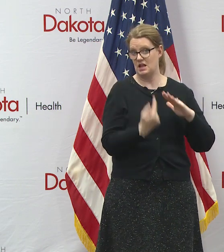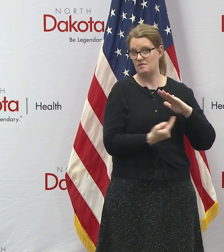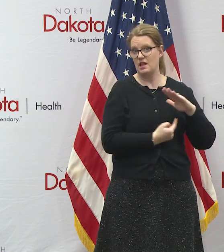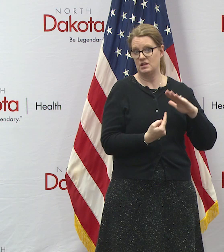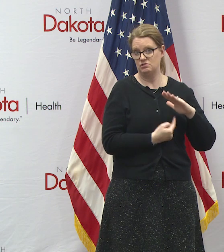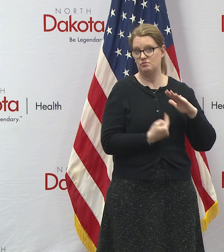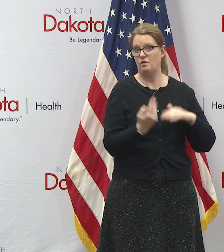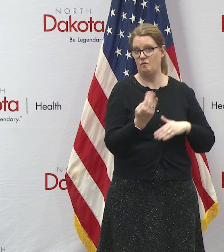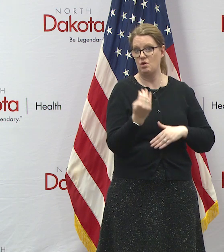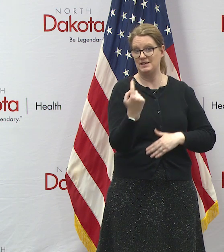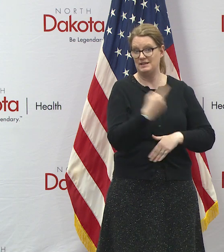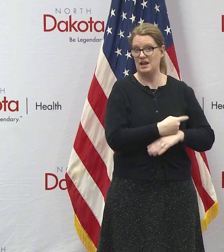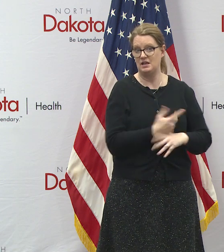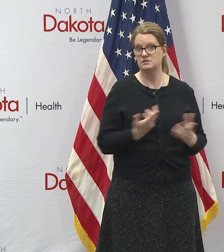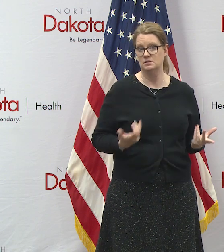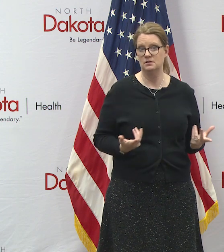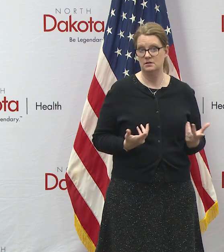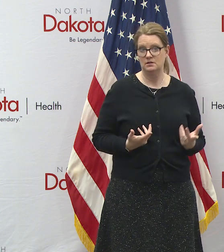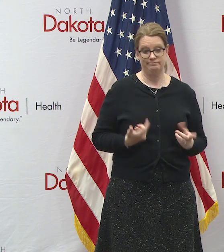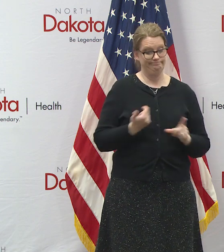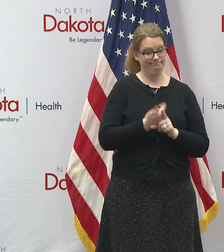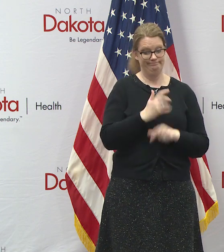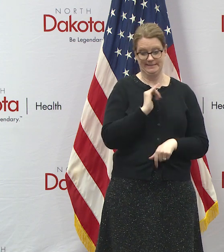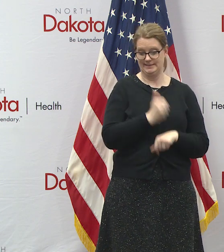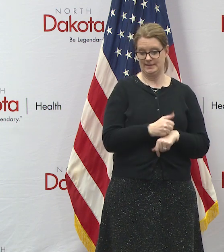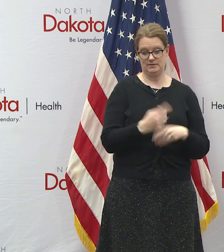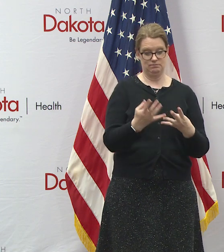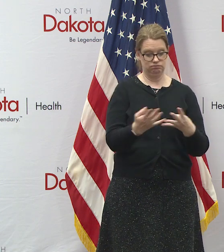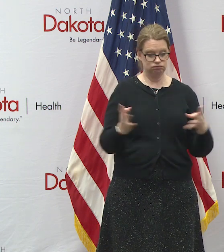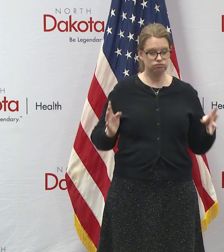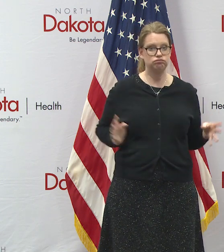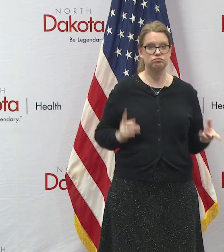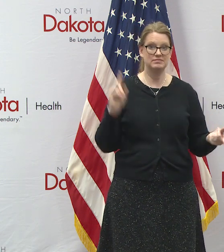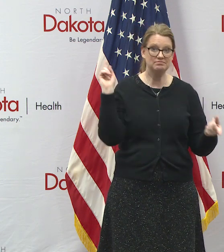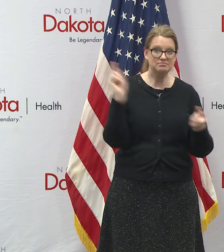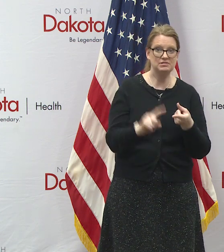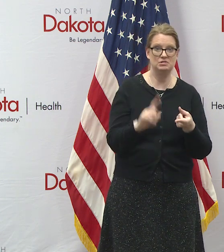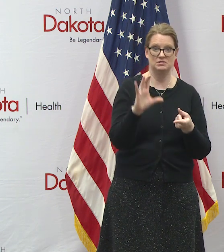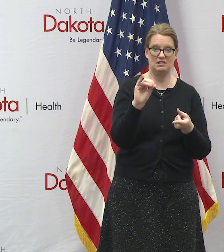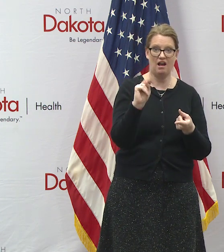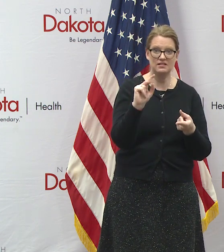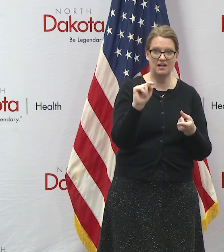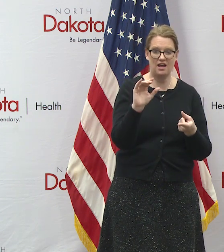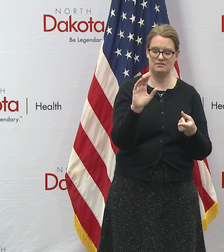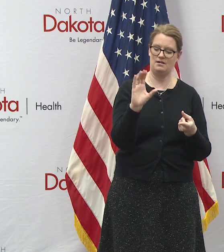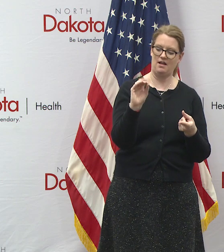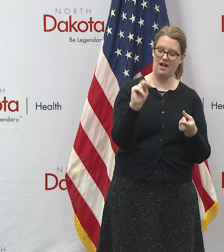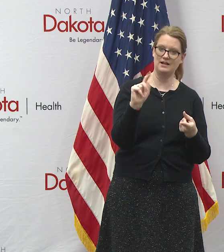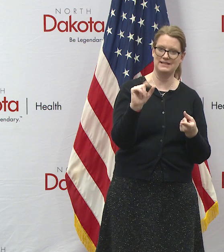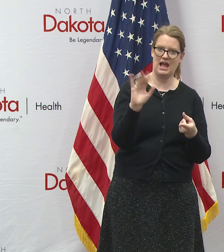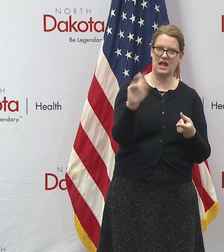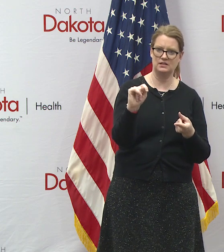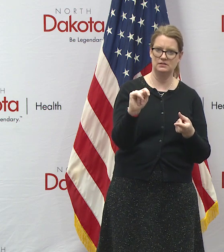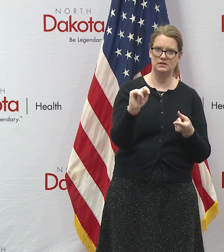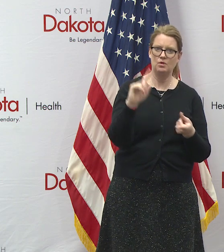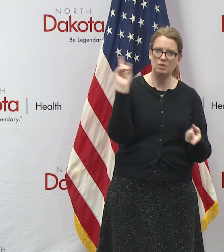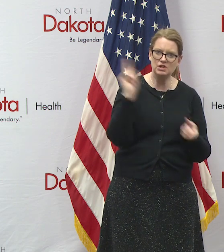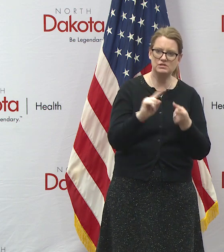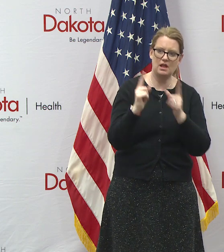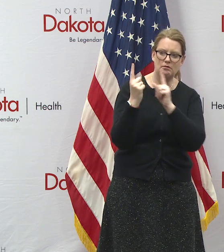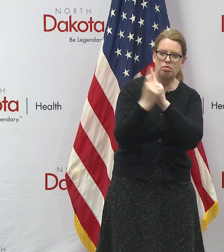14 days i mean they got themselves set up and they're really making sure they reduce their contact so i i think that that's a just good